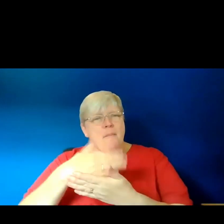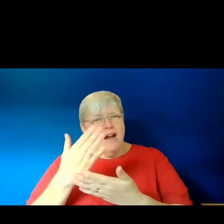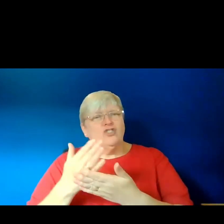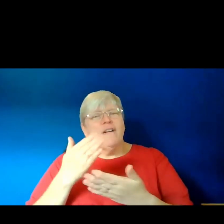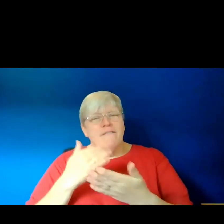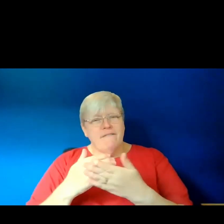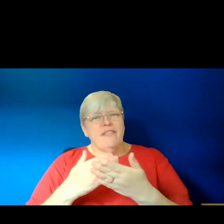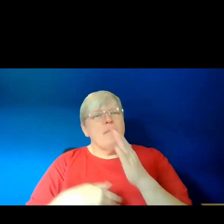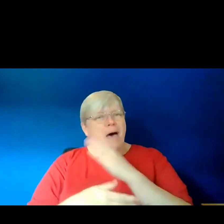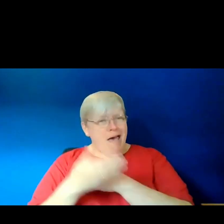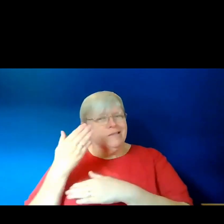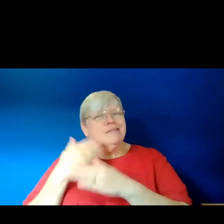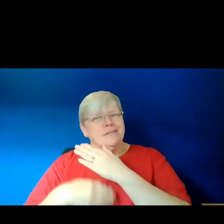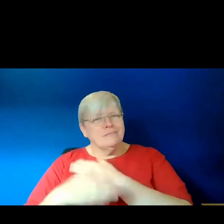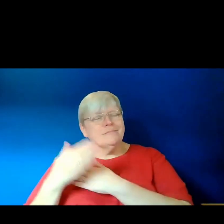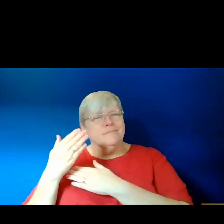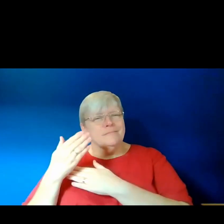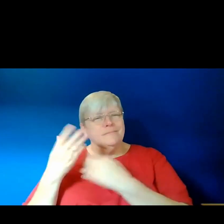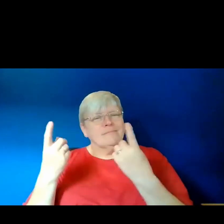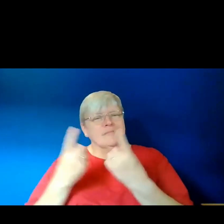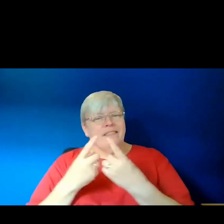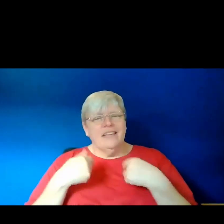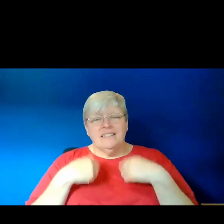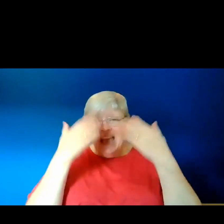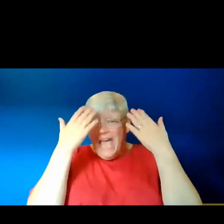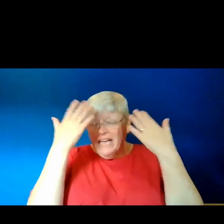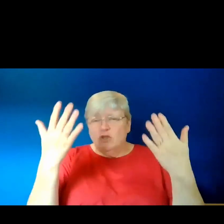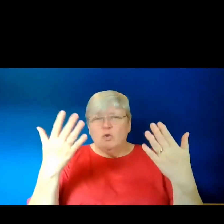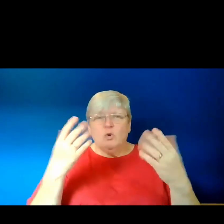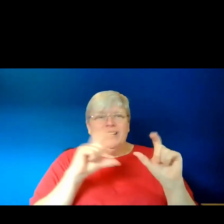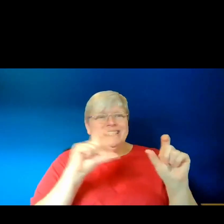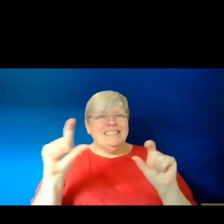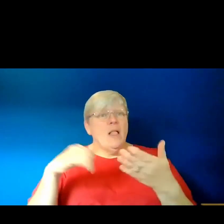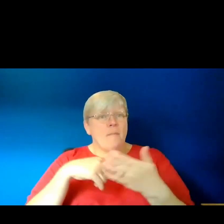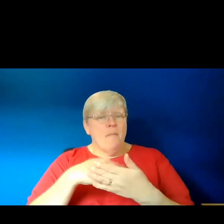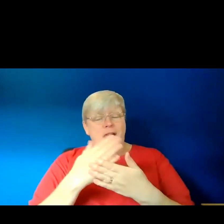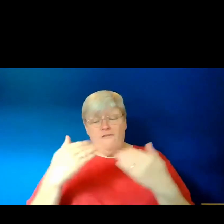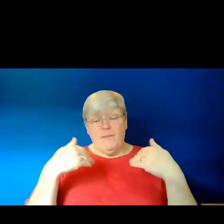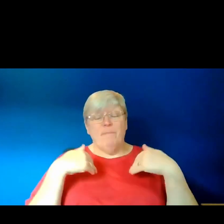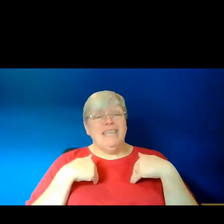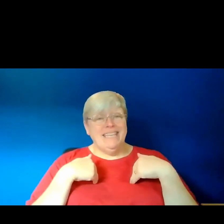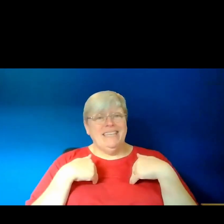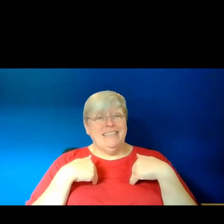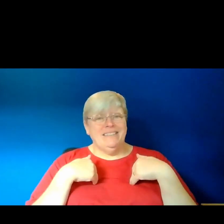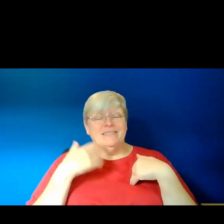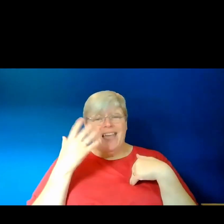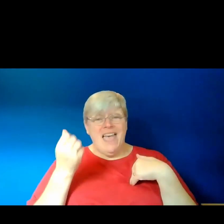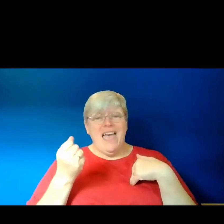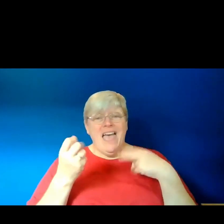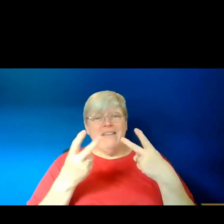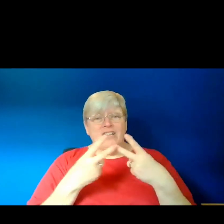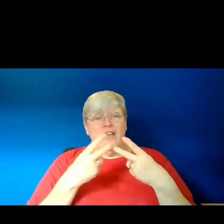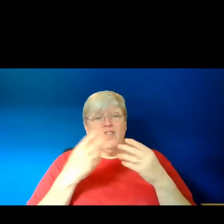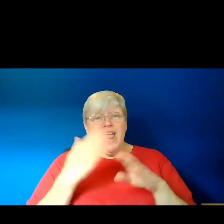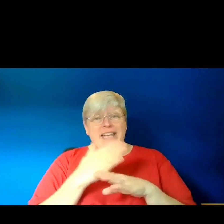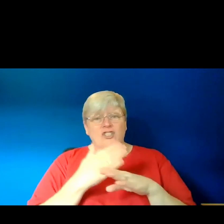of the past and things that I don't know are still part of me. So I do have another writing exercise for you to try